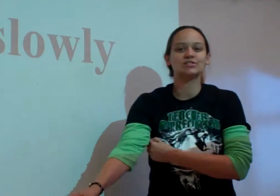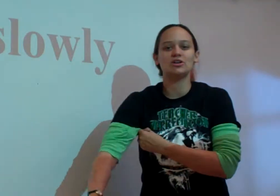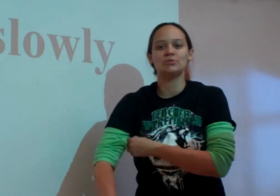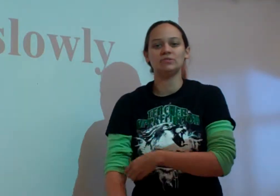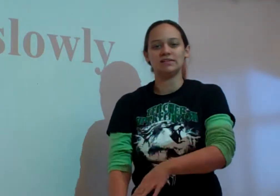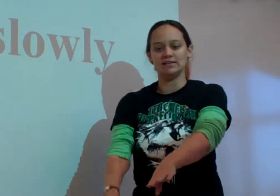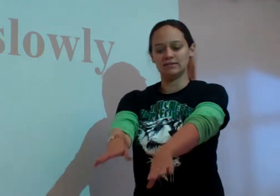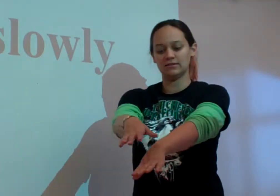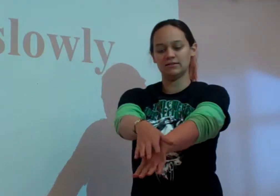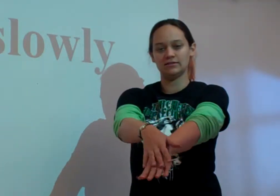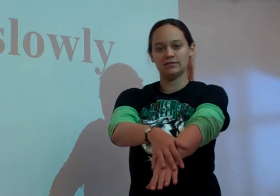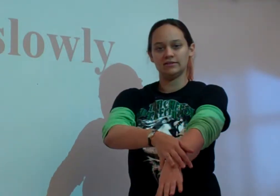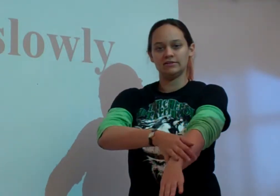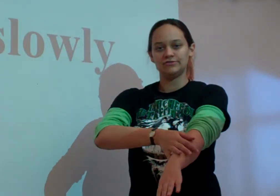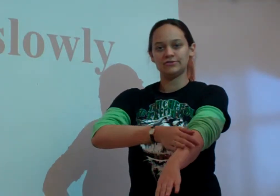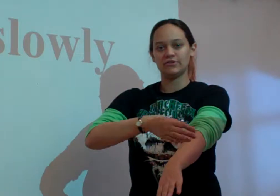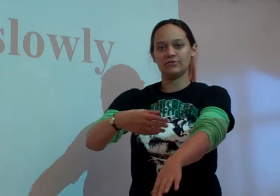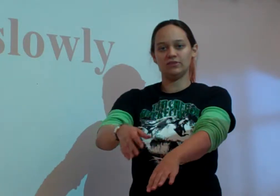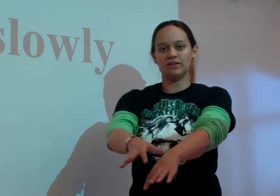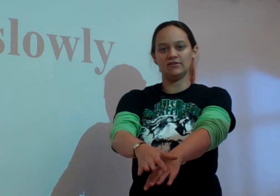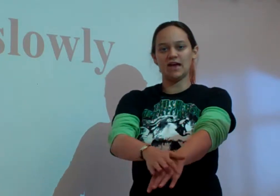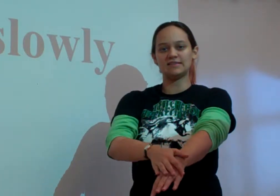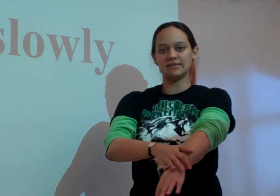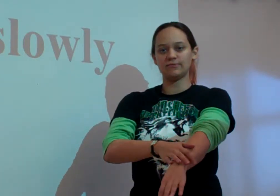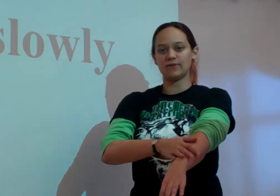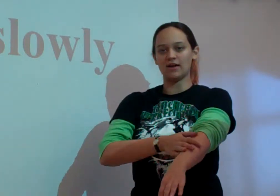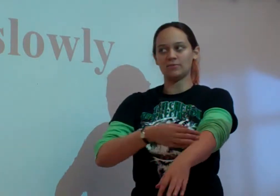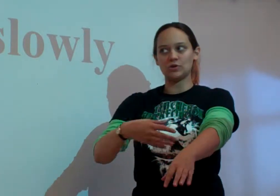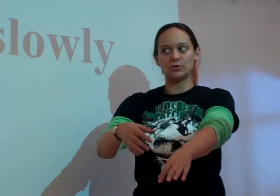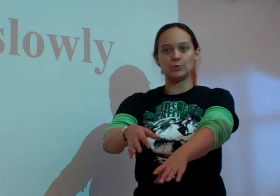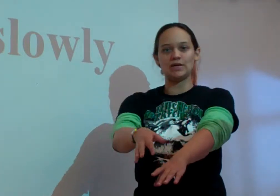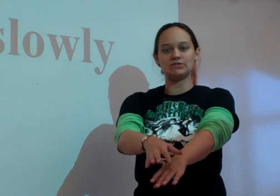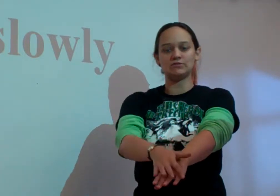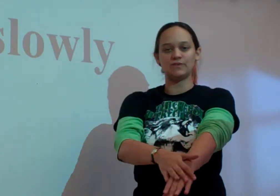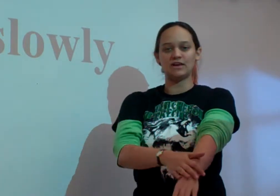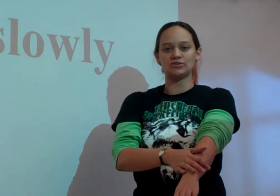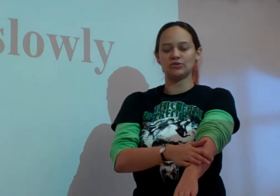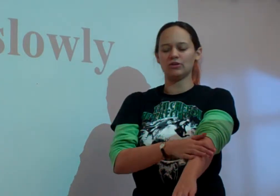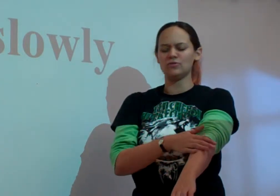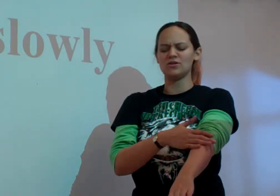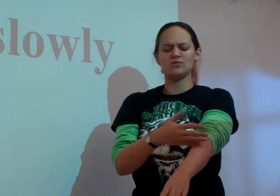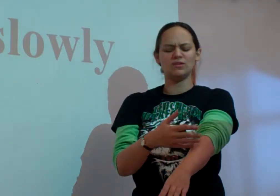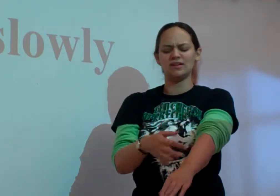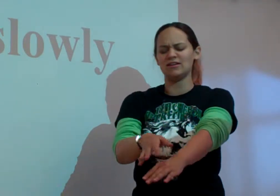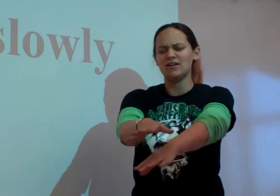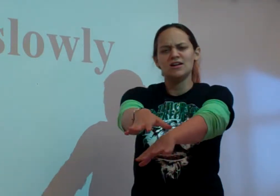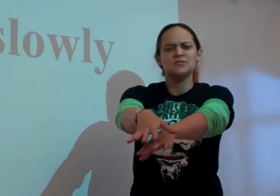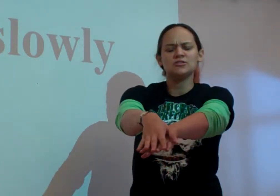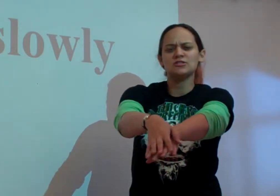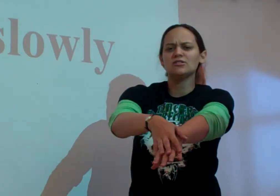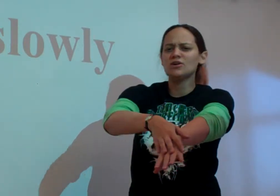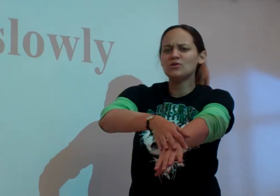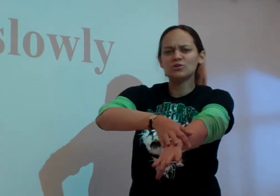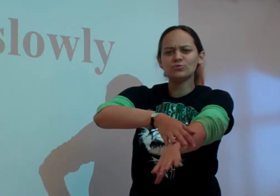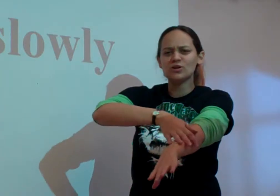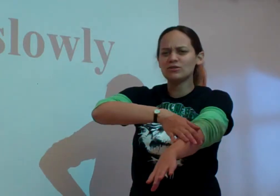Slowly. Slowly. That's if I'm going way too fast and you're like, whoa, lady! Slowly roll!